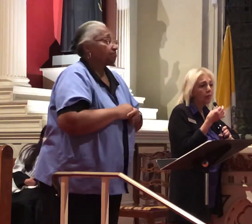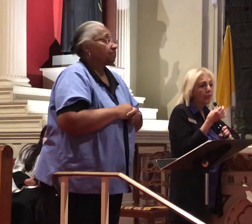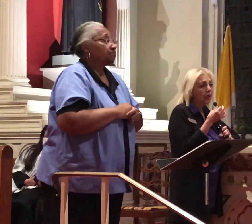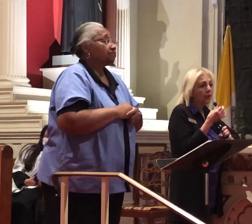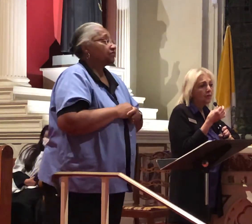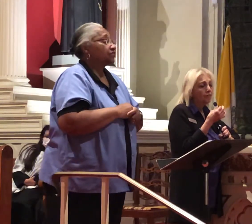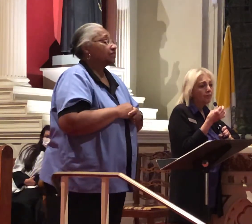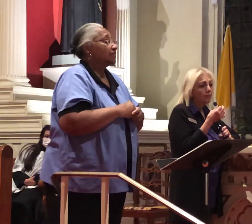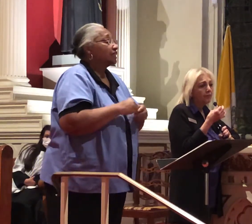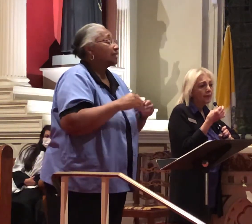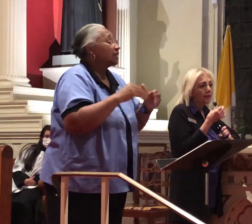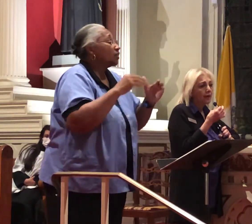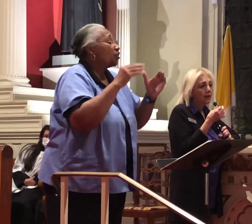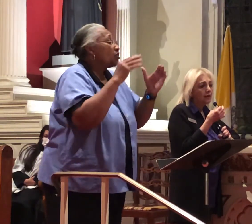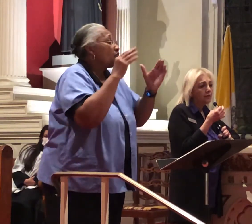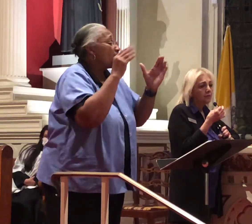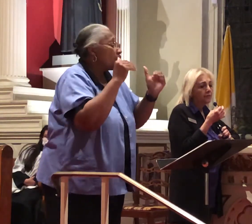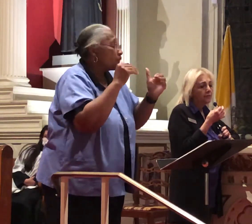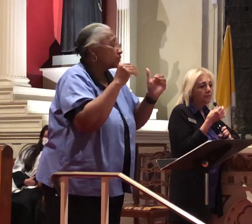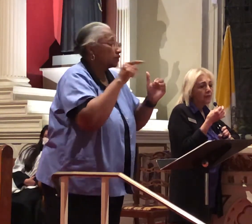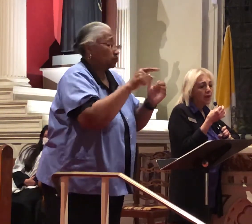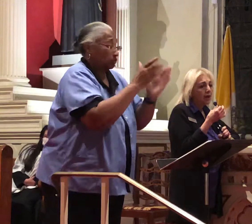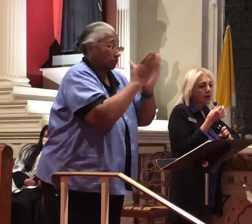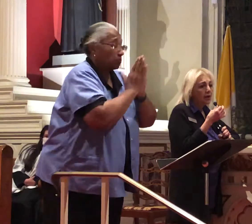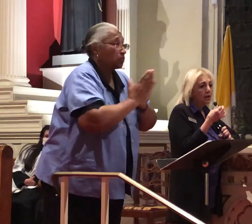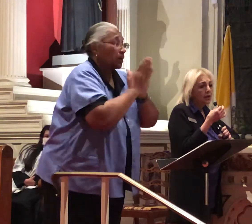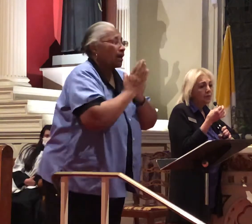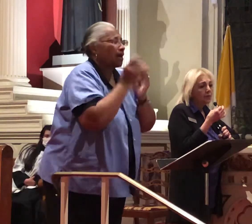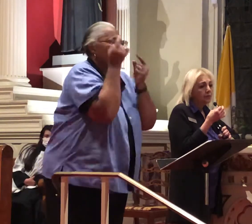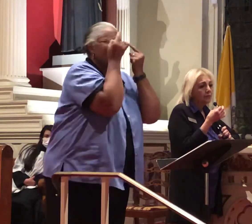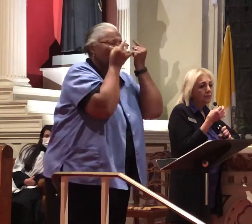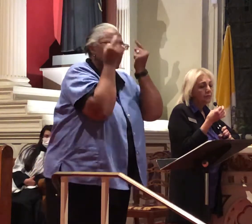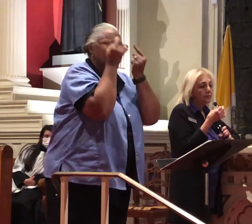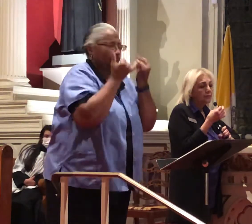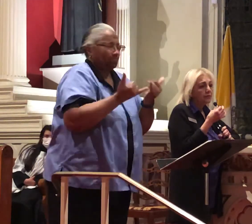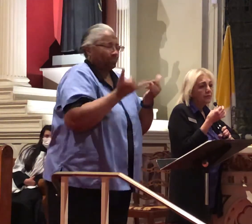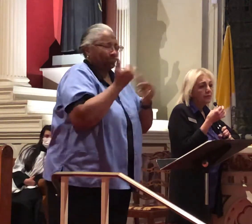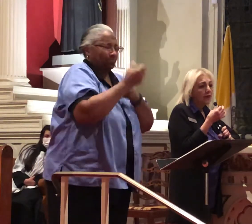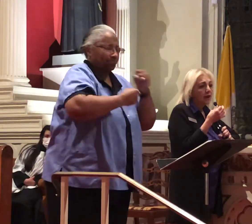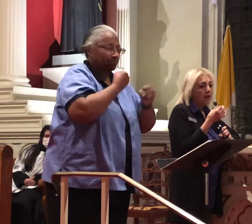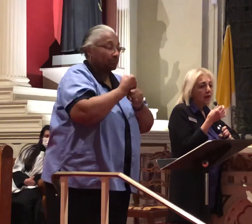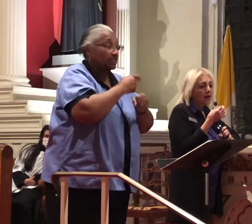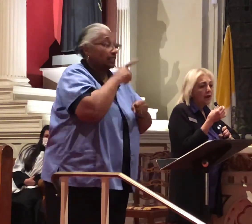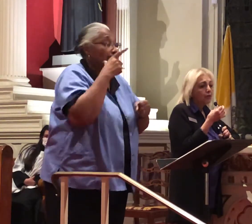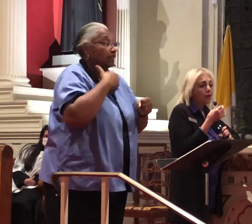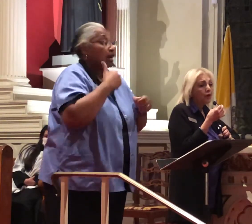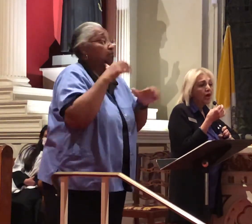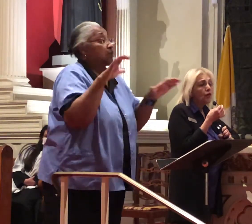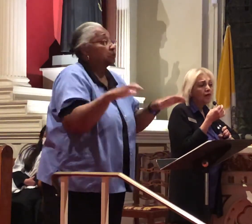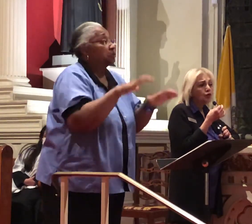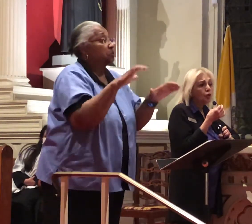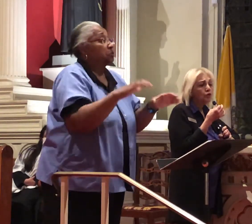hopefully in prayer you have given some thought about what this Lent is going to be about for you